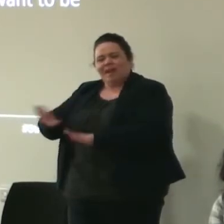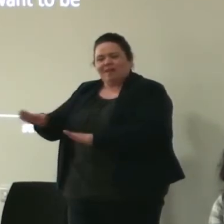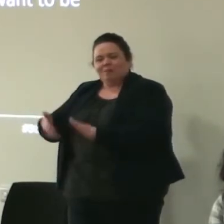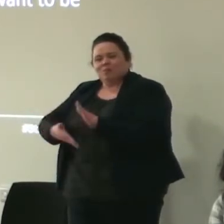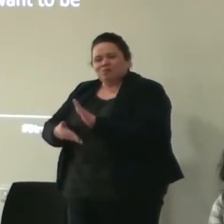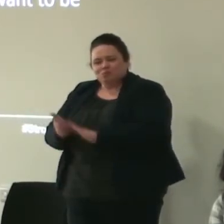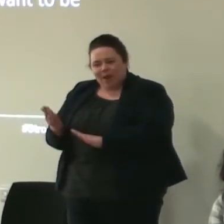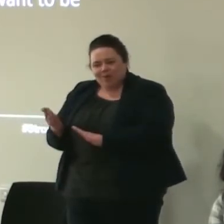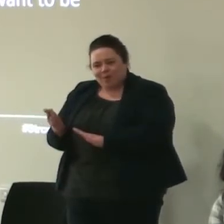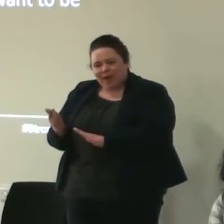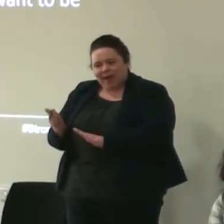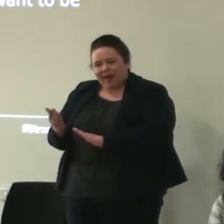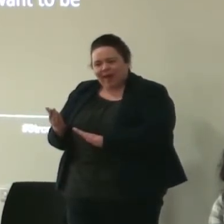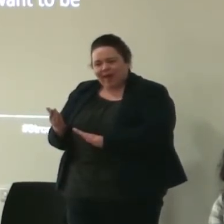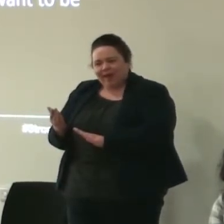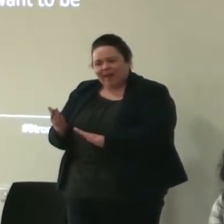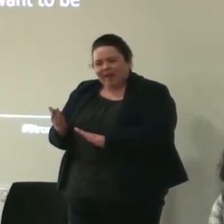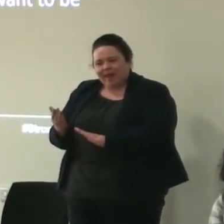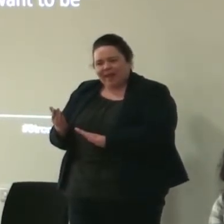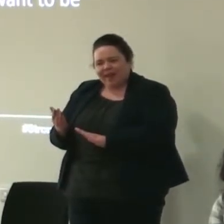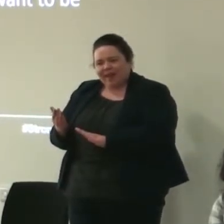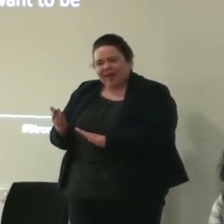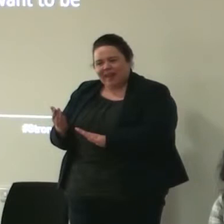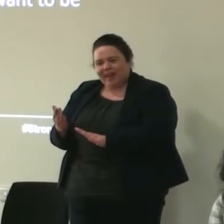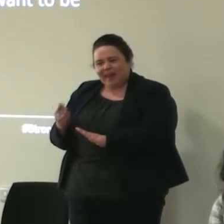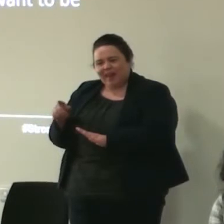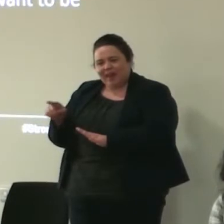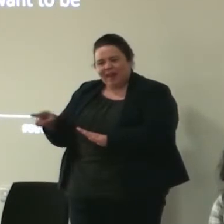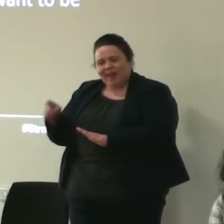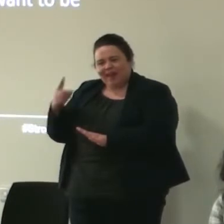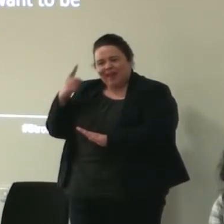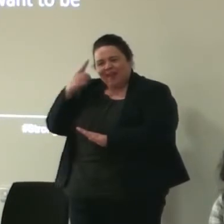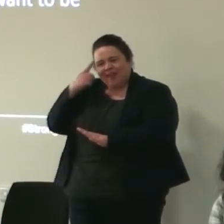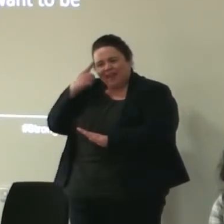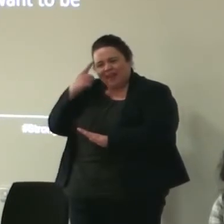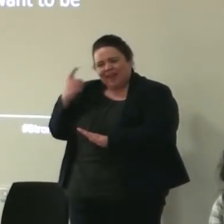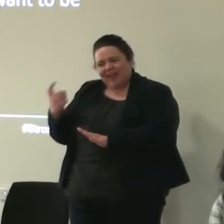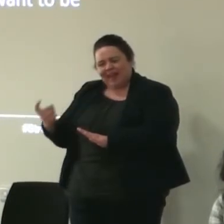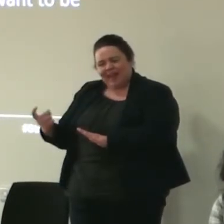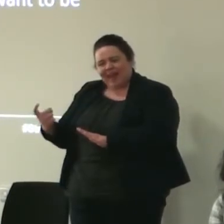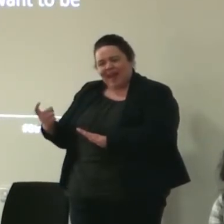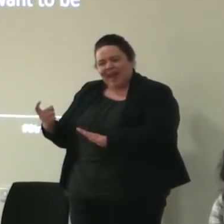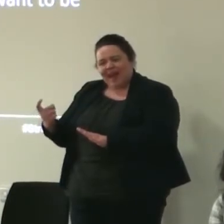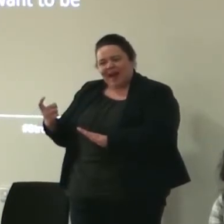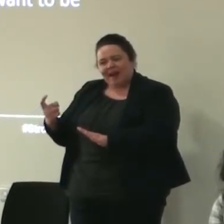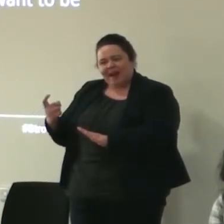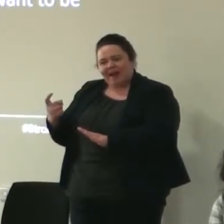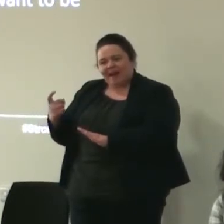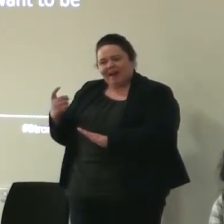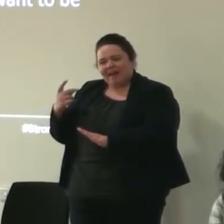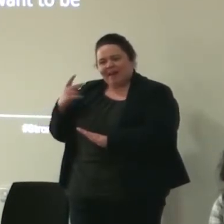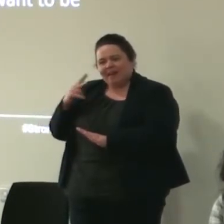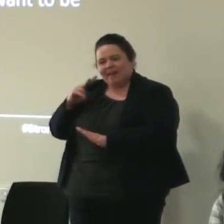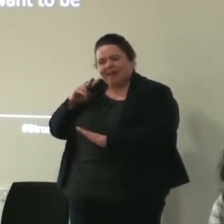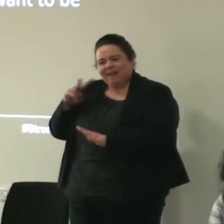it comes you can sort of sense them from the